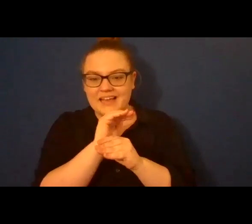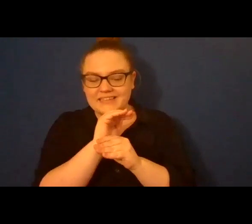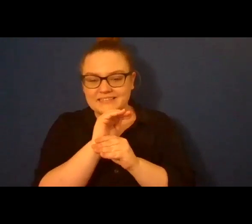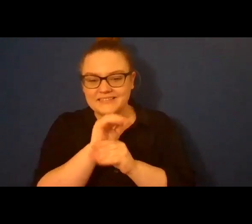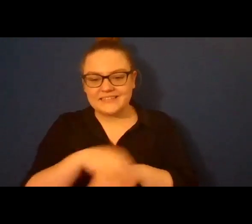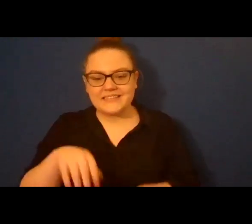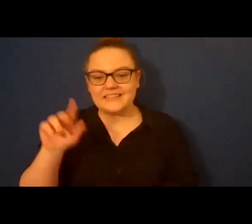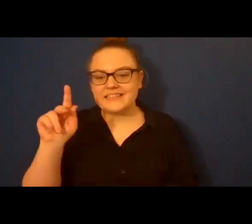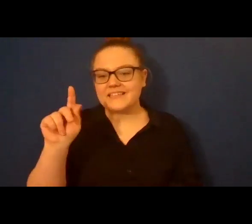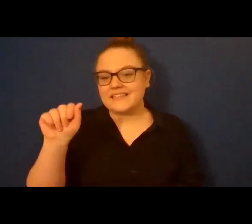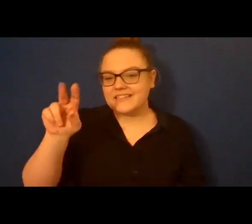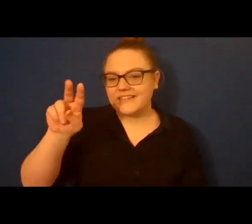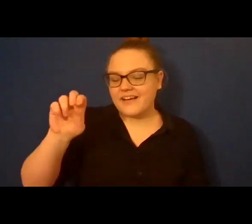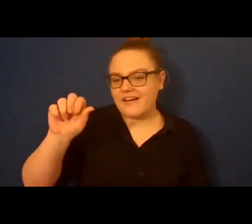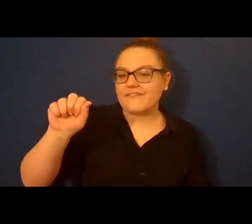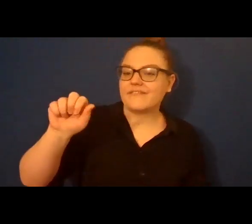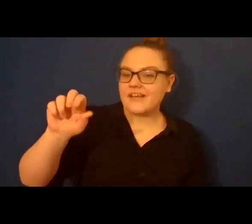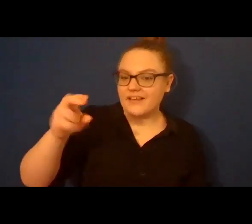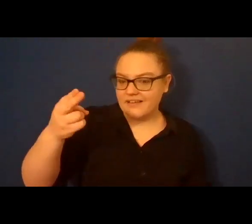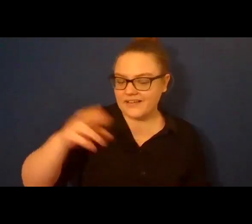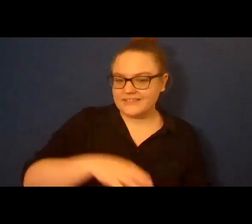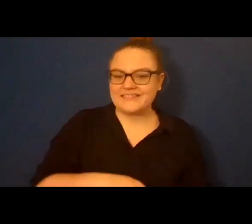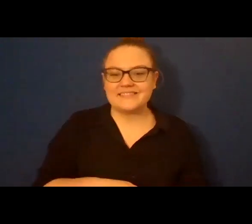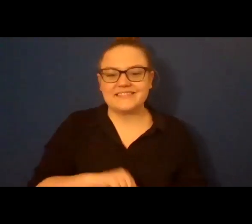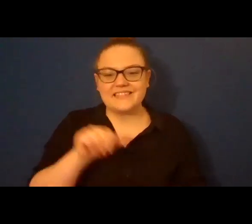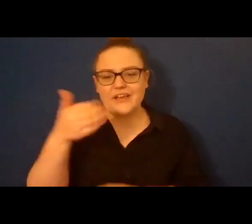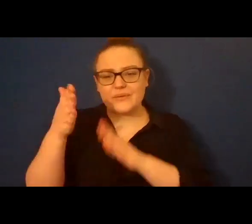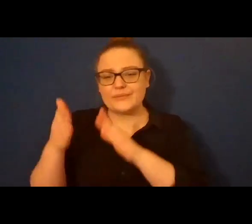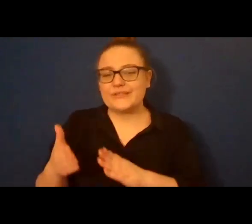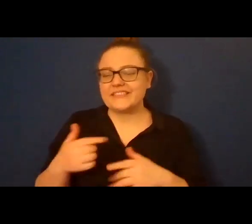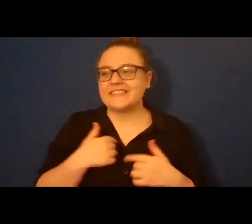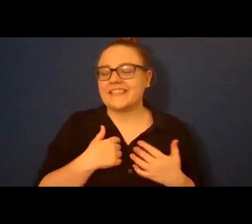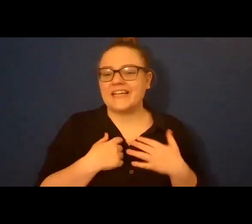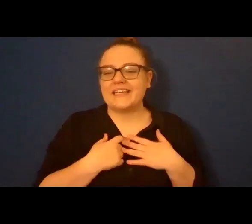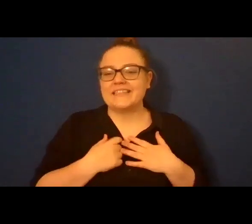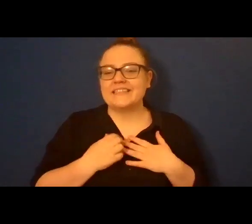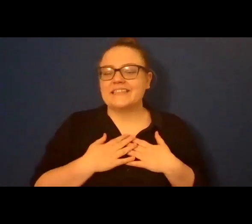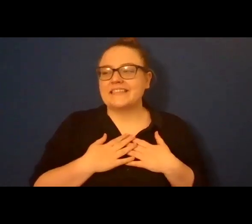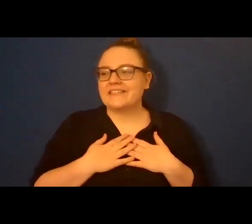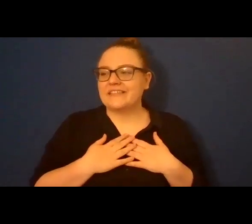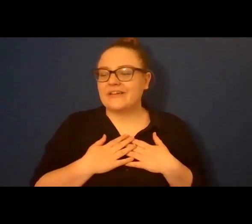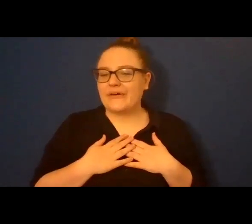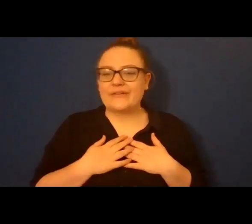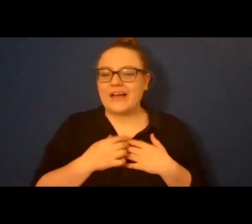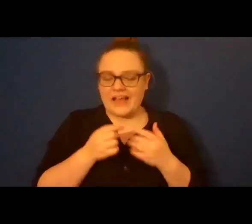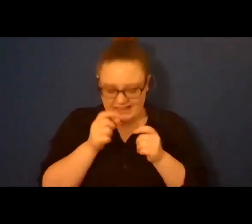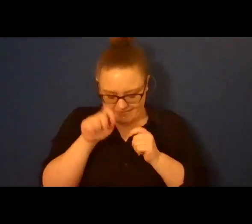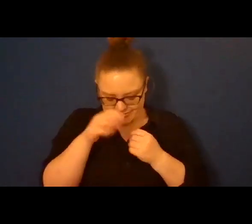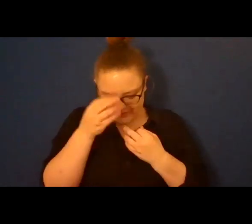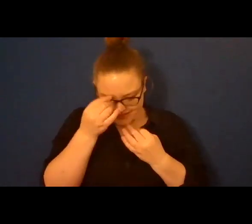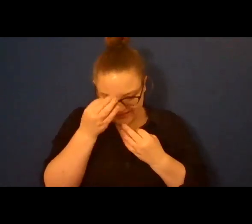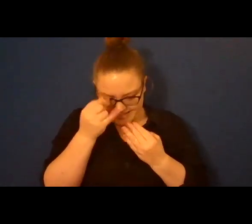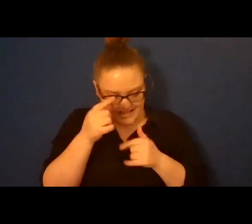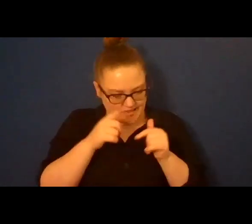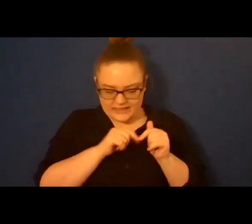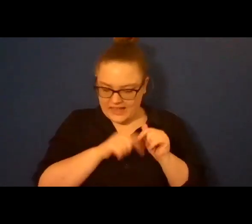than Kava Akbar, another person for whom I am hard-pressed to come up with something to say that's not going to make me teary, although